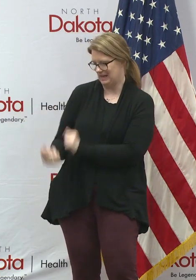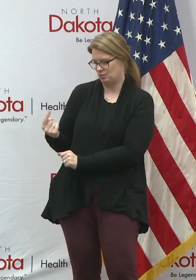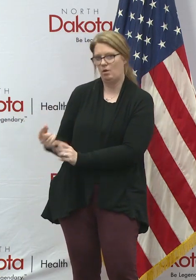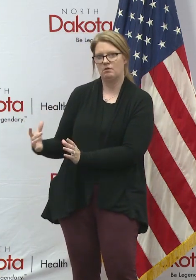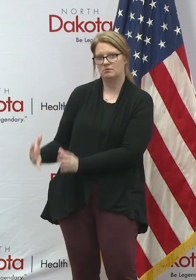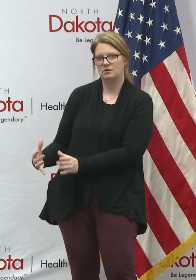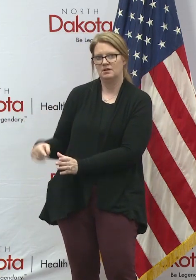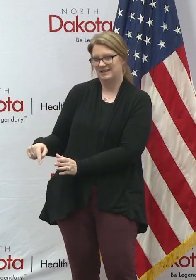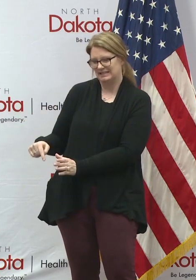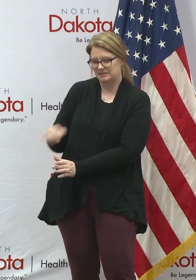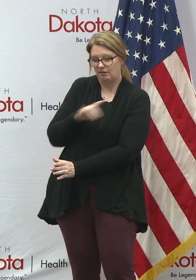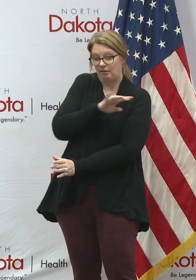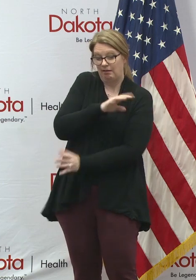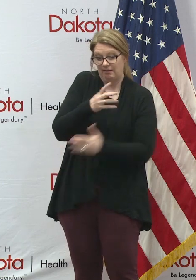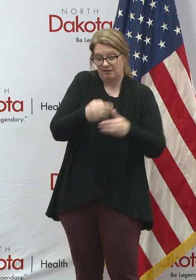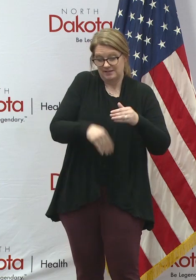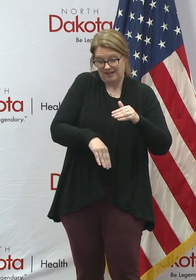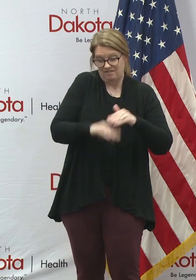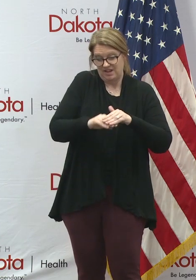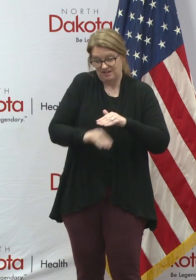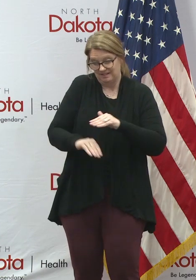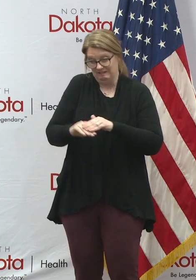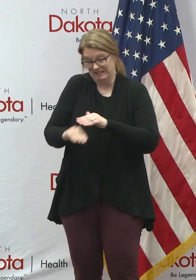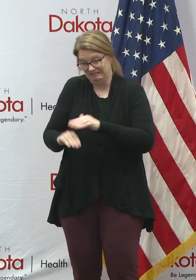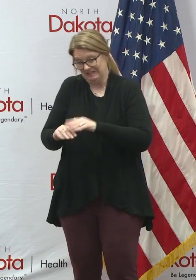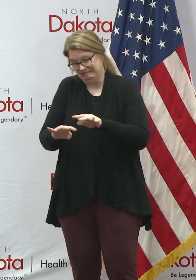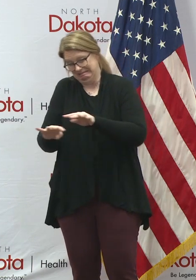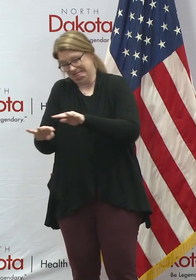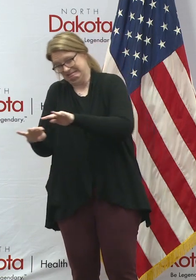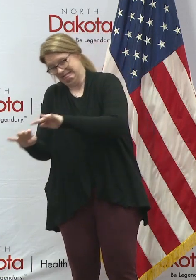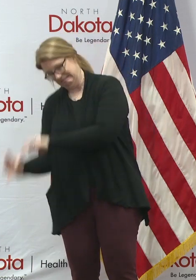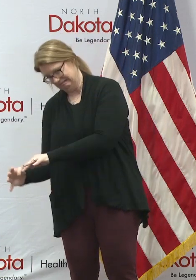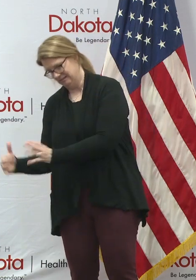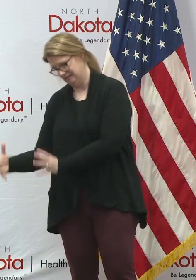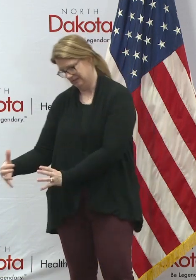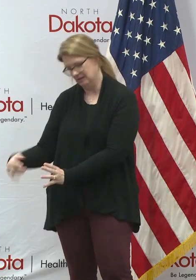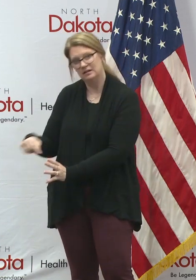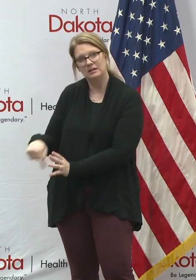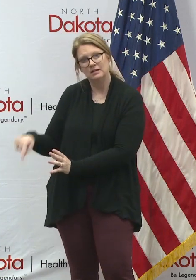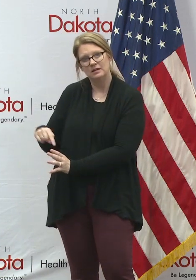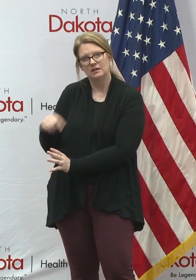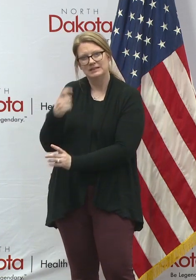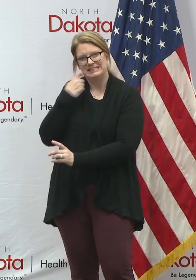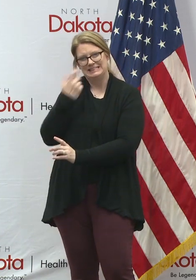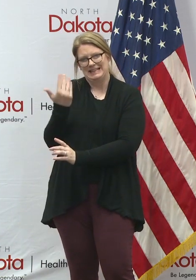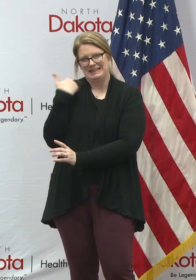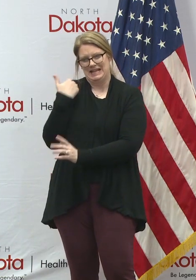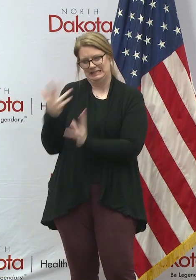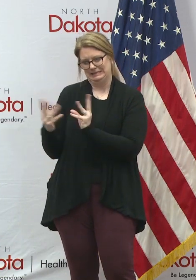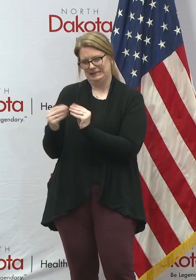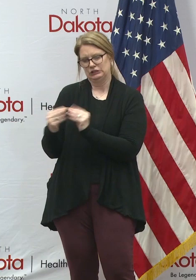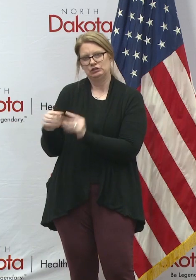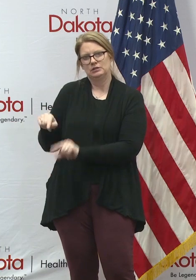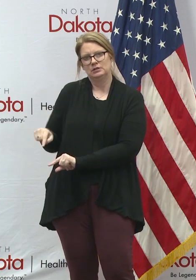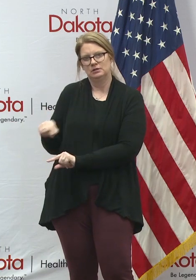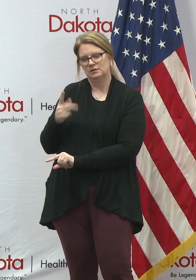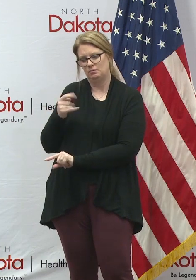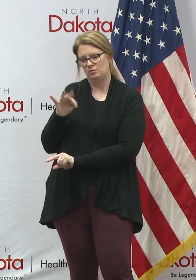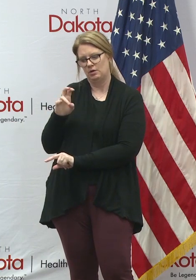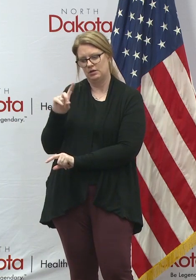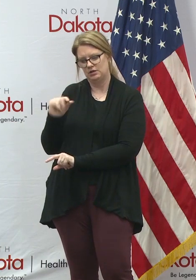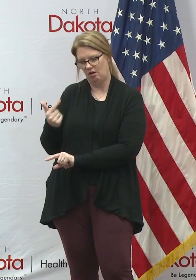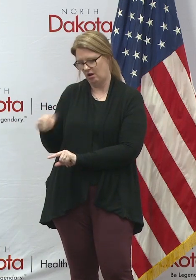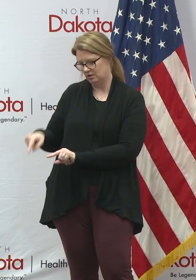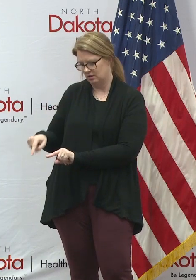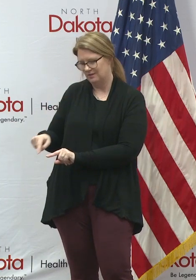on the list. And, and at low oil prices, then the prairie dog, which was a bill that was passed last session, uh, to provide